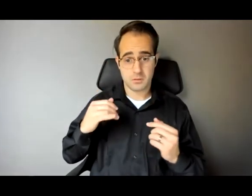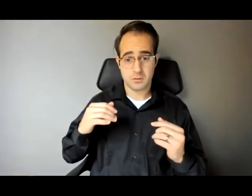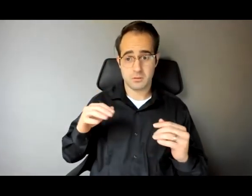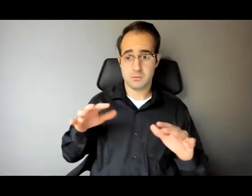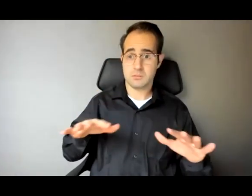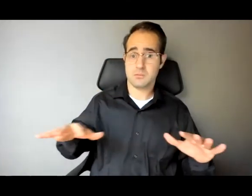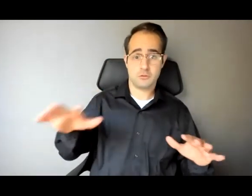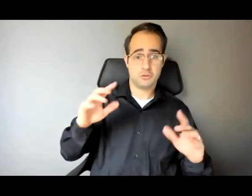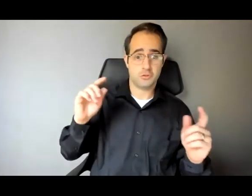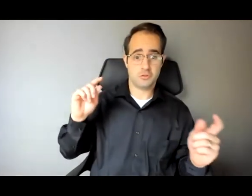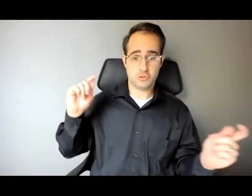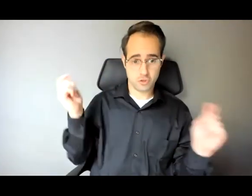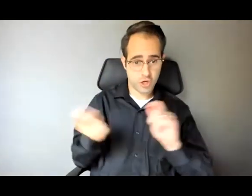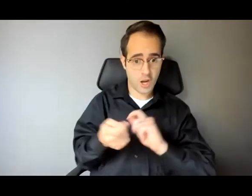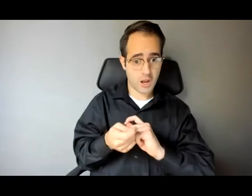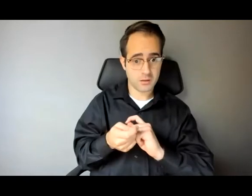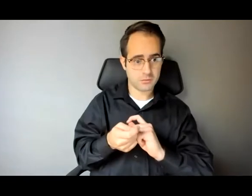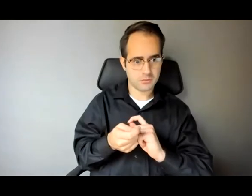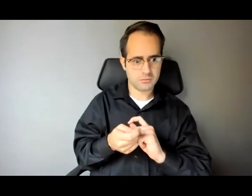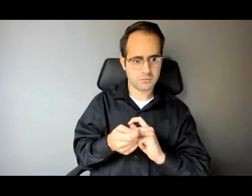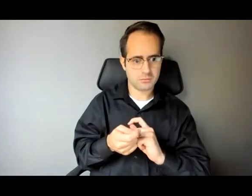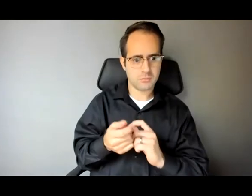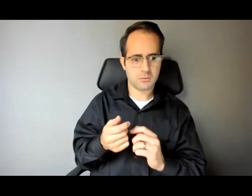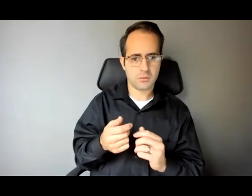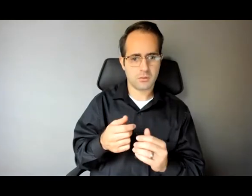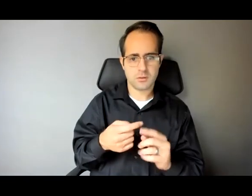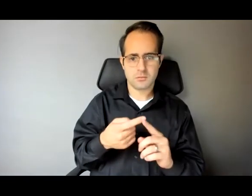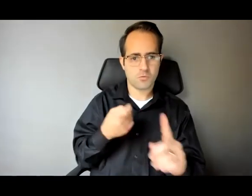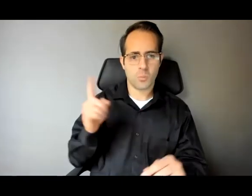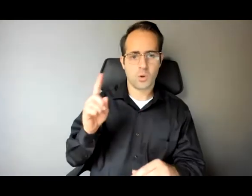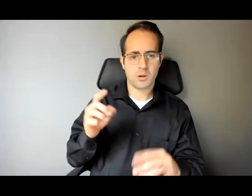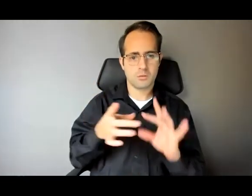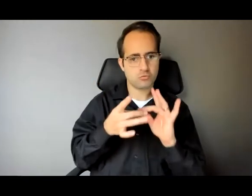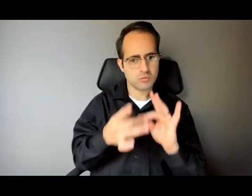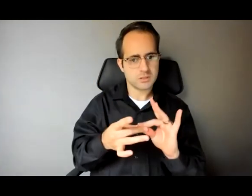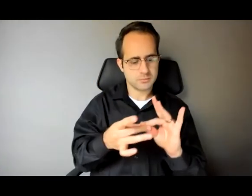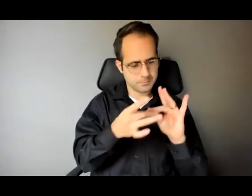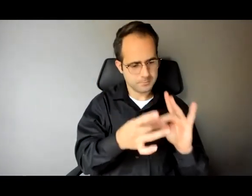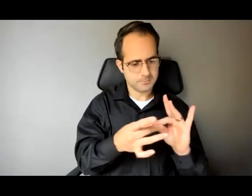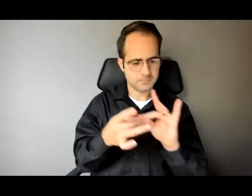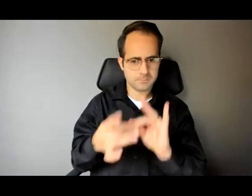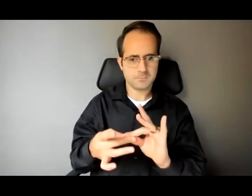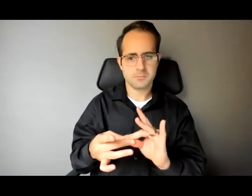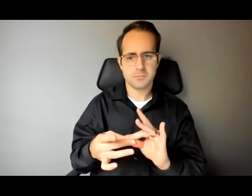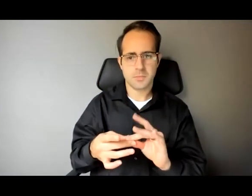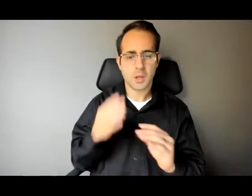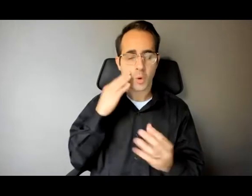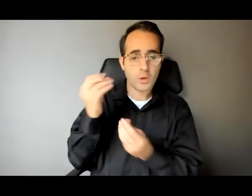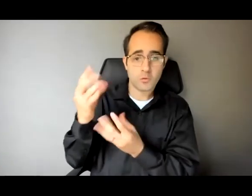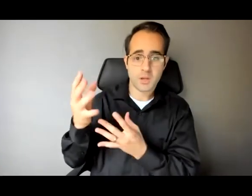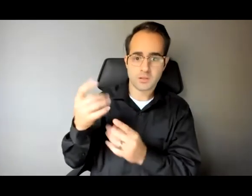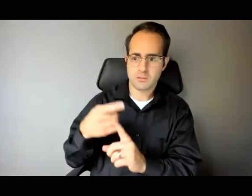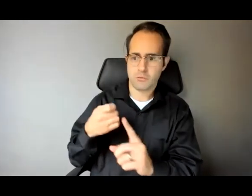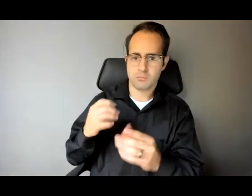relationships like you know data is a compilation of anecdotes and movements are like a compilation of relationships